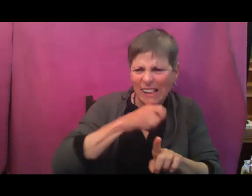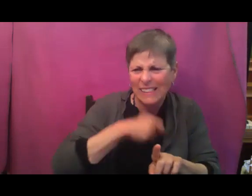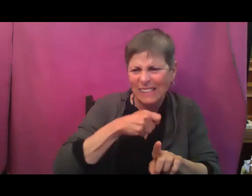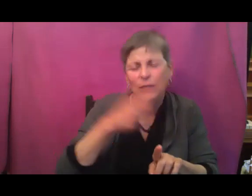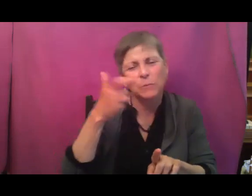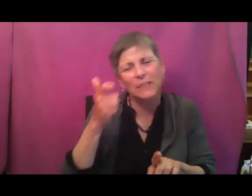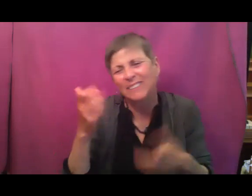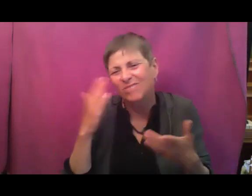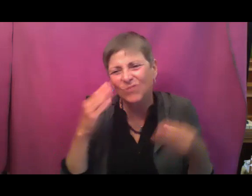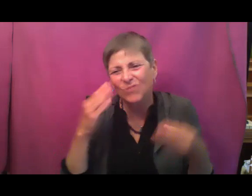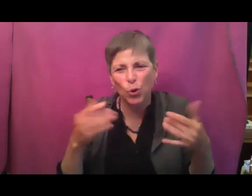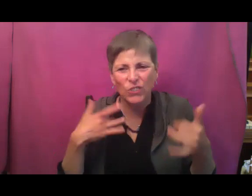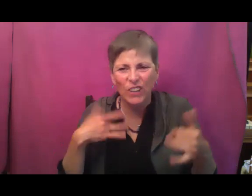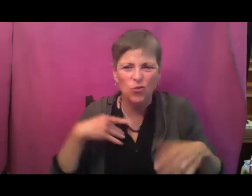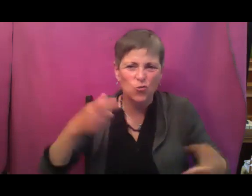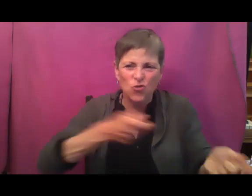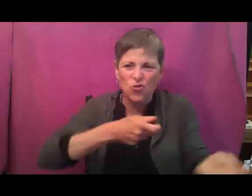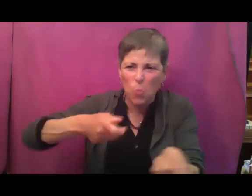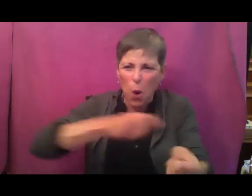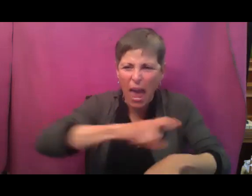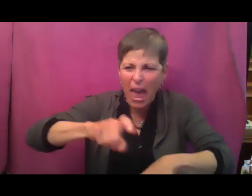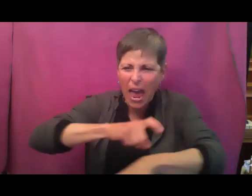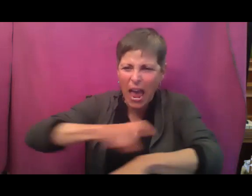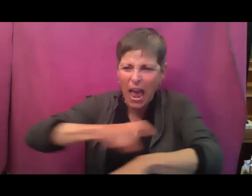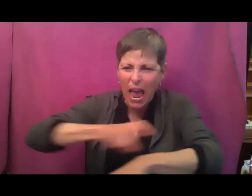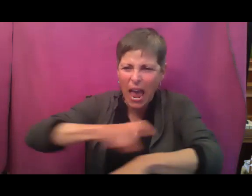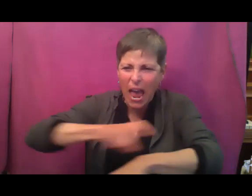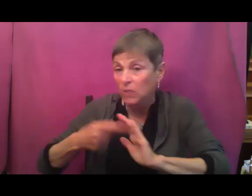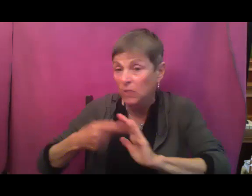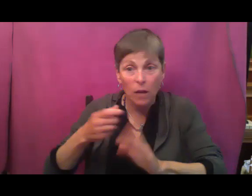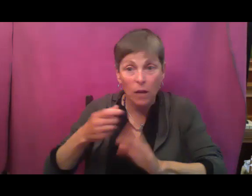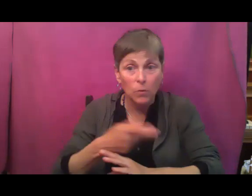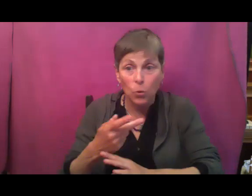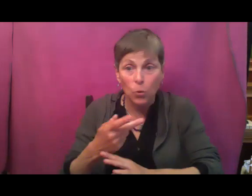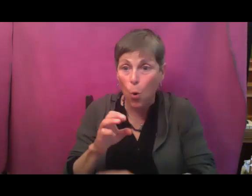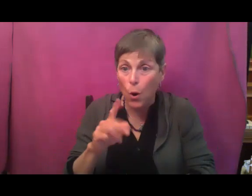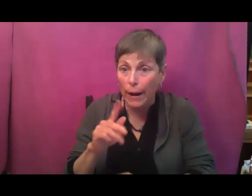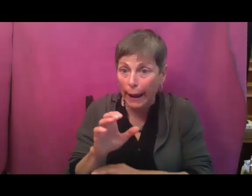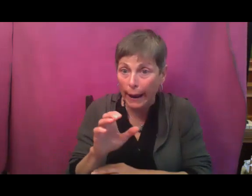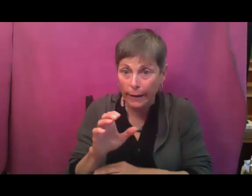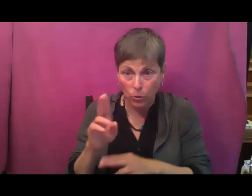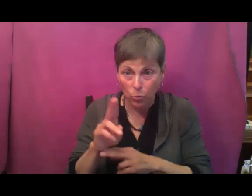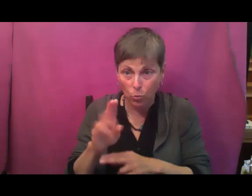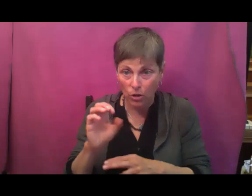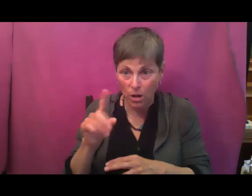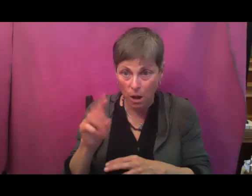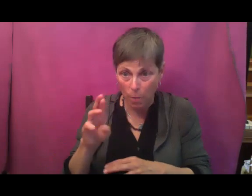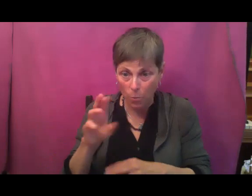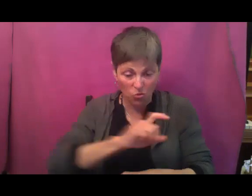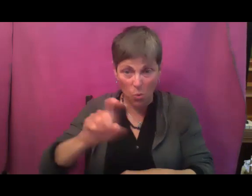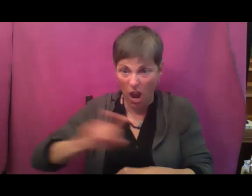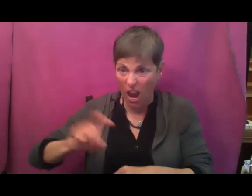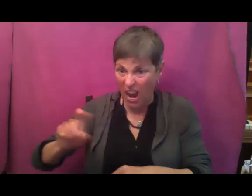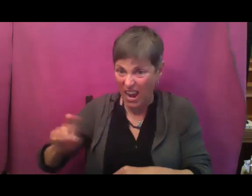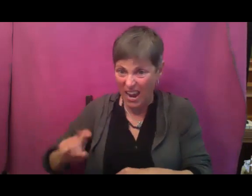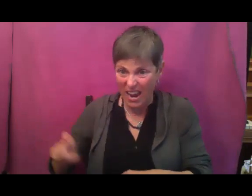cucumbers commercially and even organically sometimes. It's like copper. And so, which